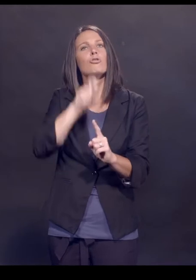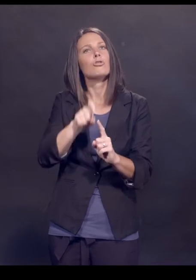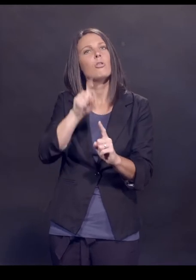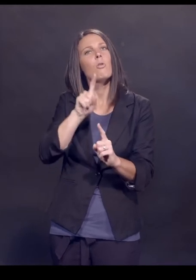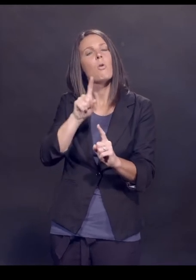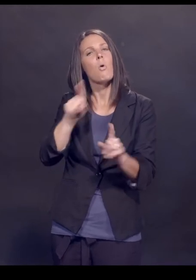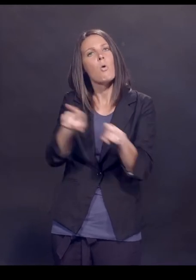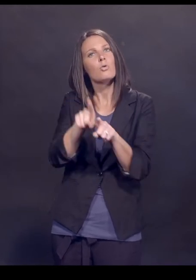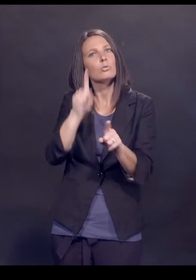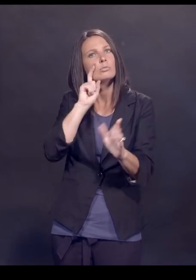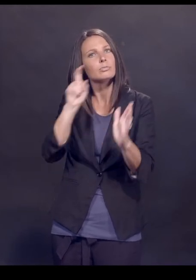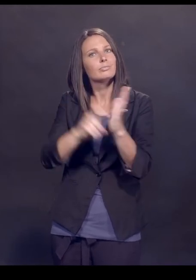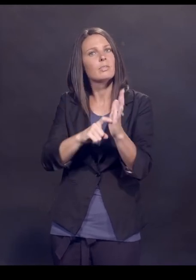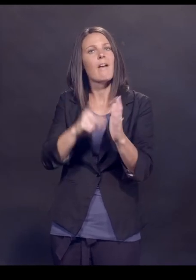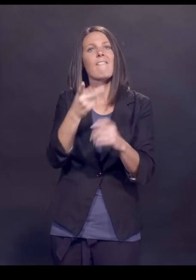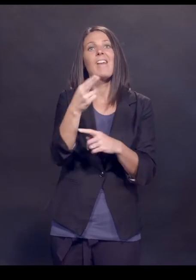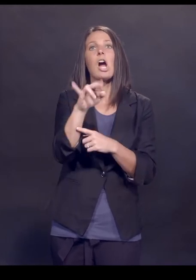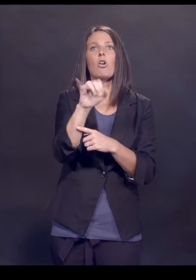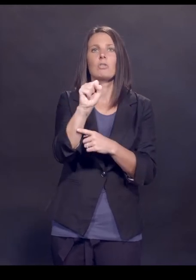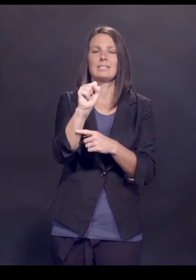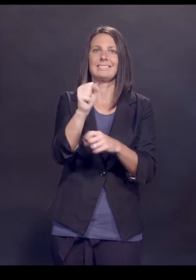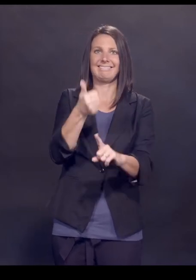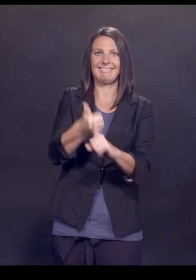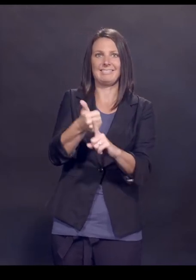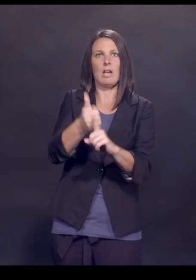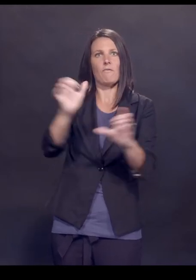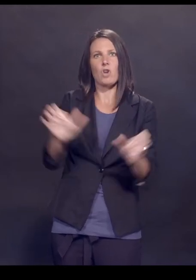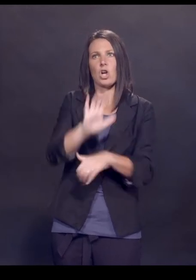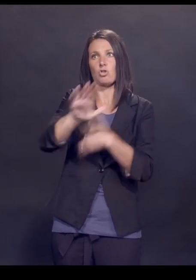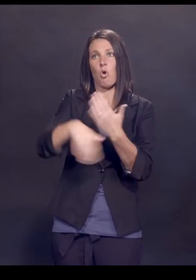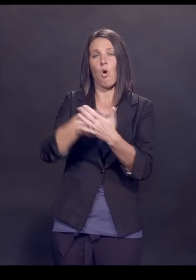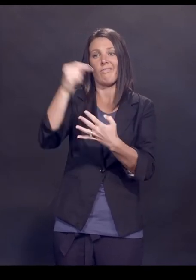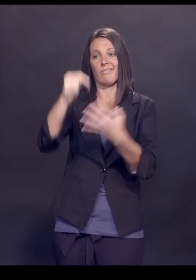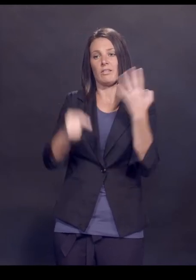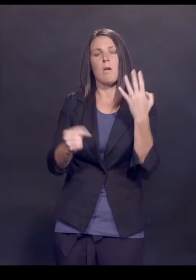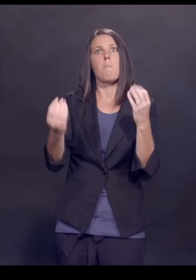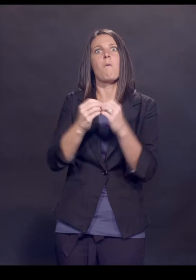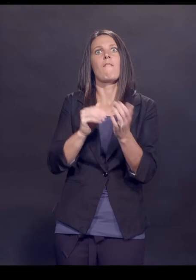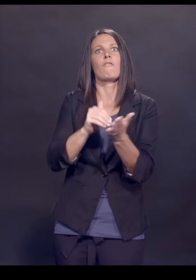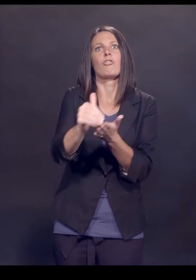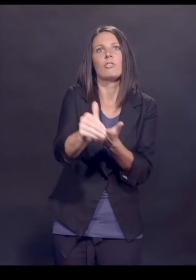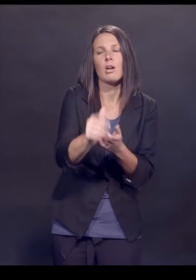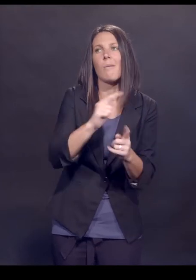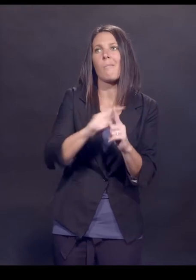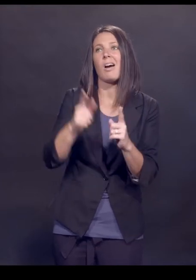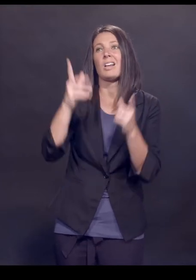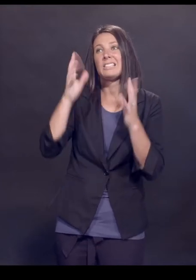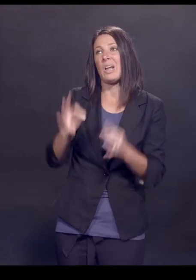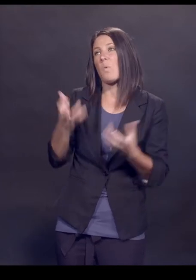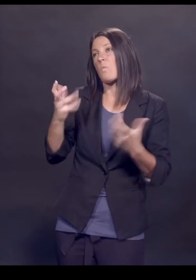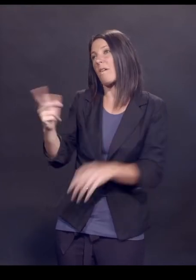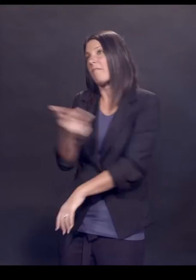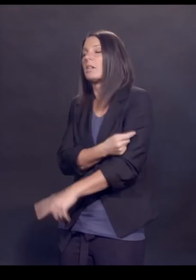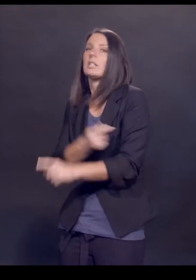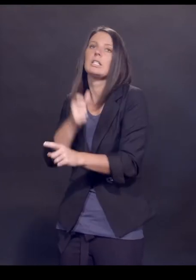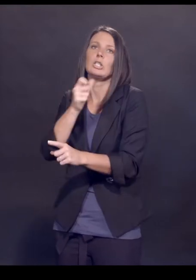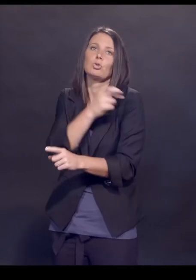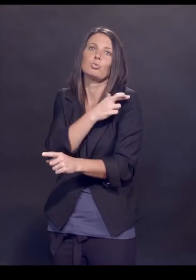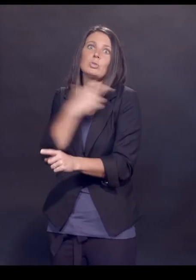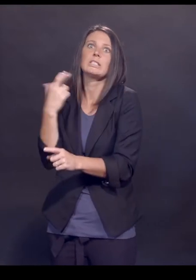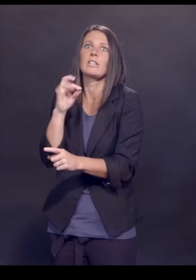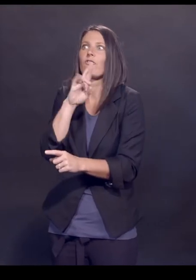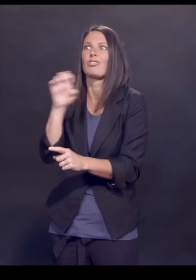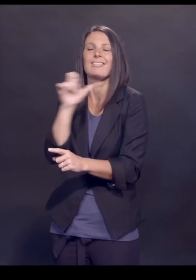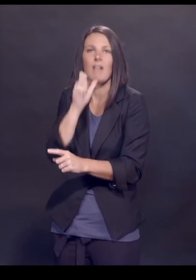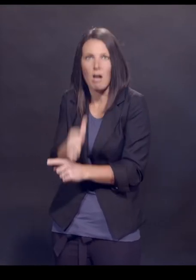that the virus itself does all of those things at a much more frequent level. So, a choice not to get a vaccine is not a risk-free choice. It's just a